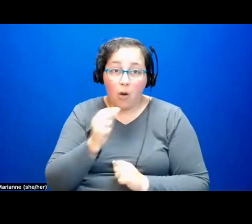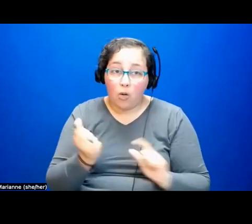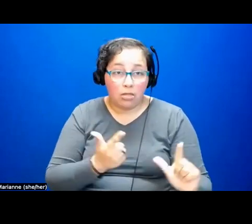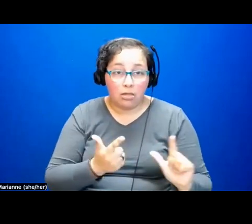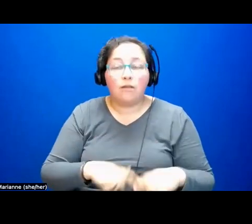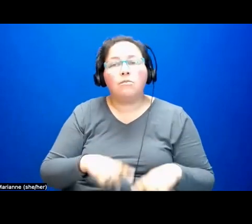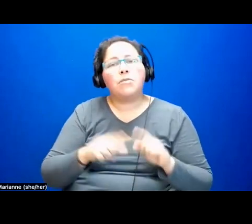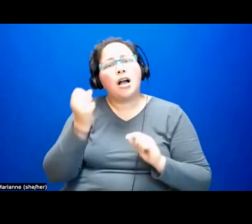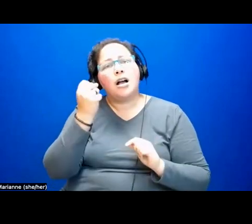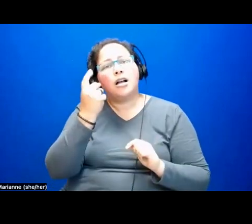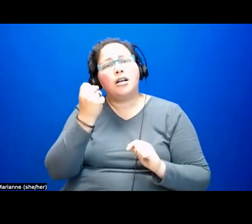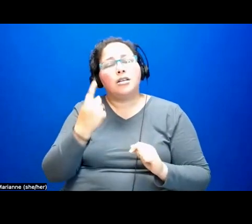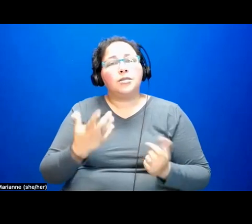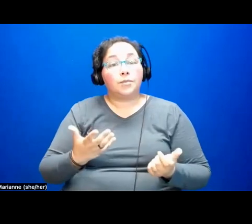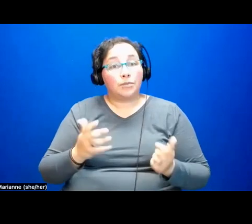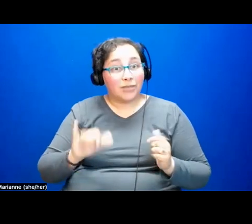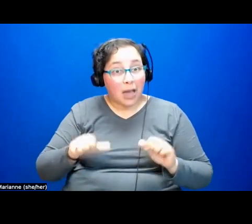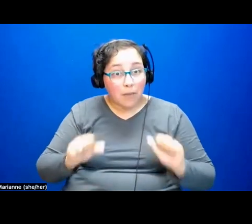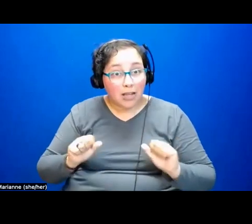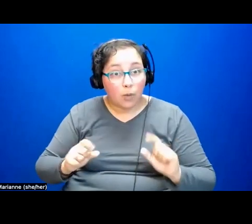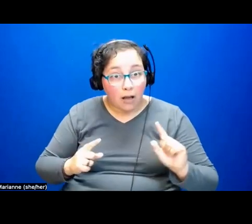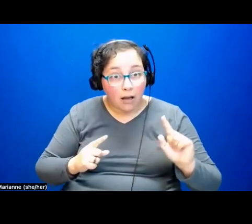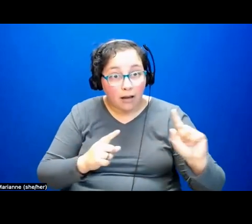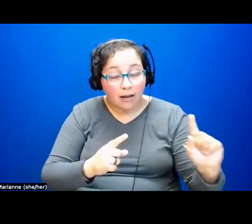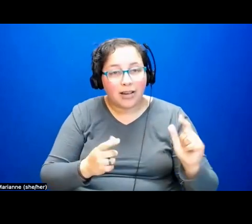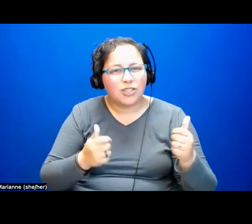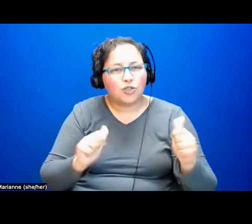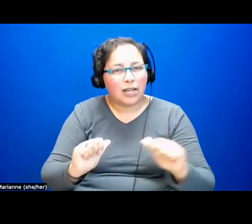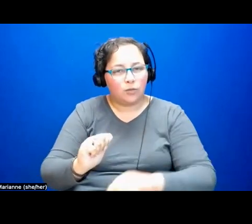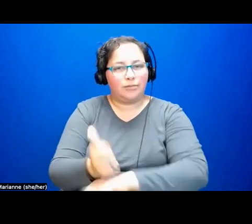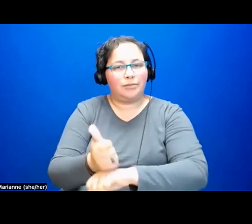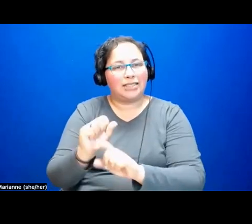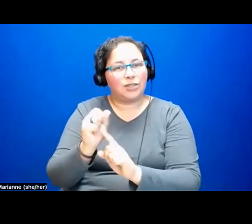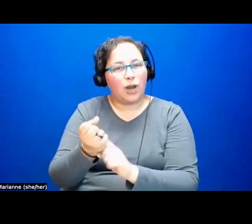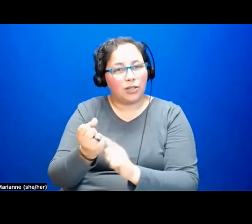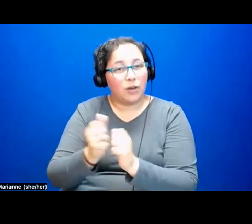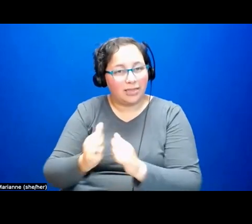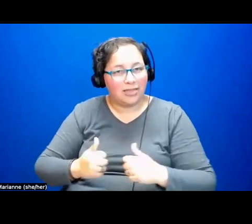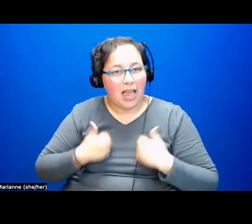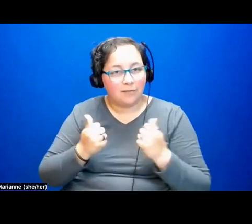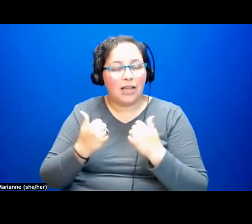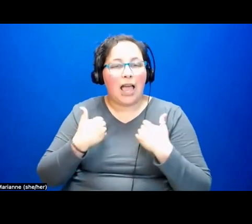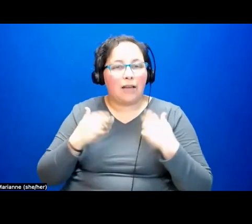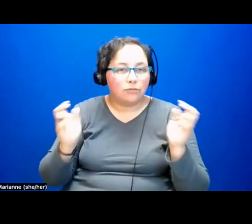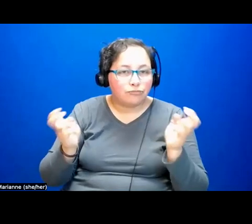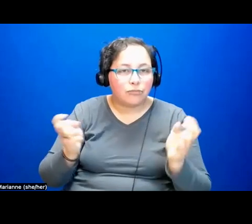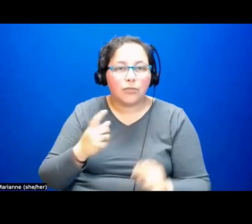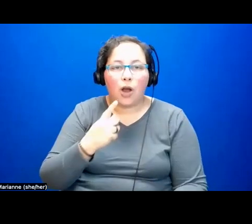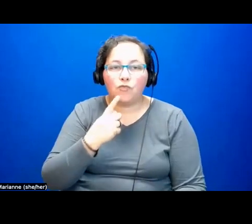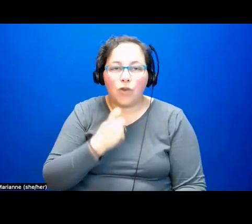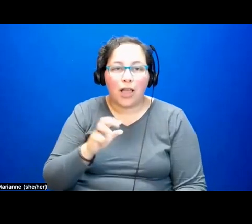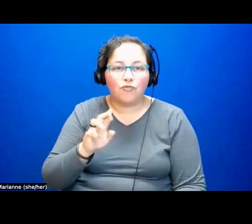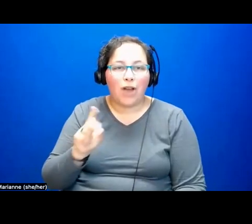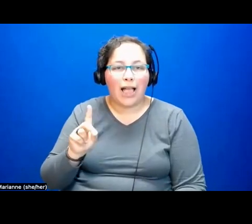possibilities for creating the conditions for a red metropolis, to use